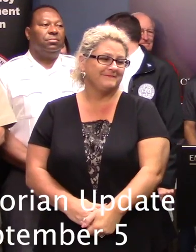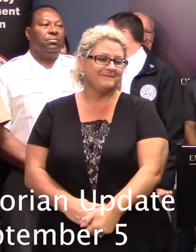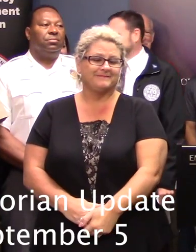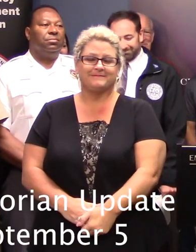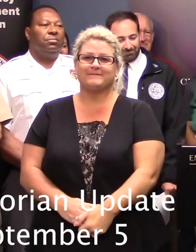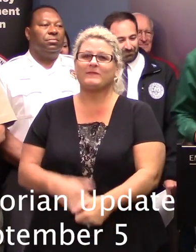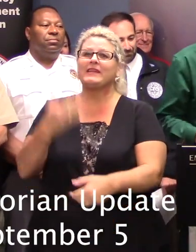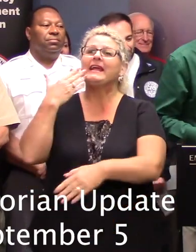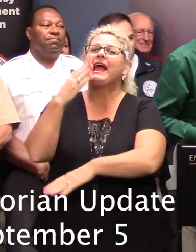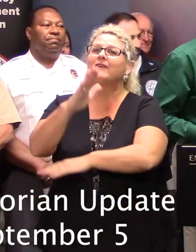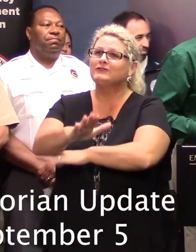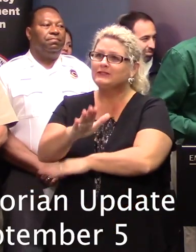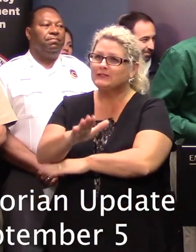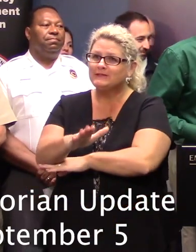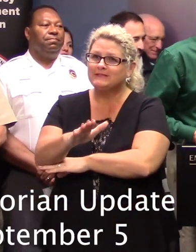Welcome,